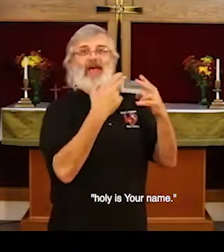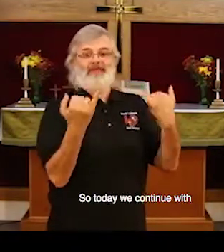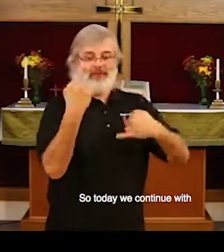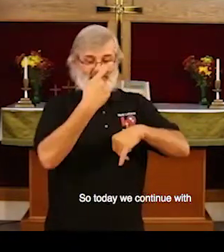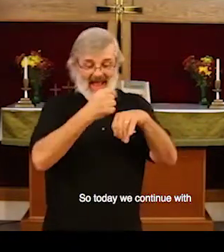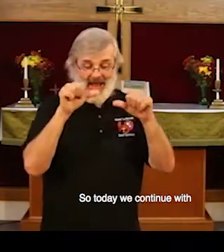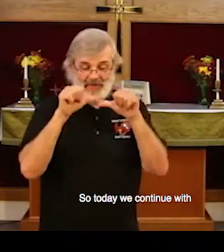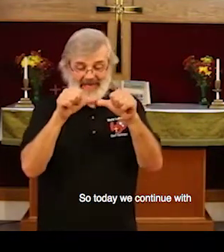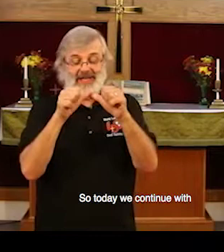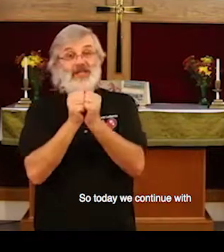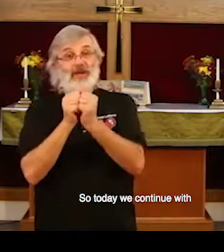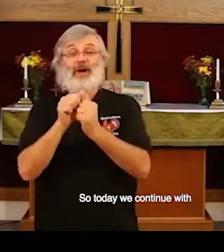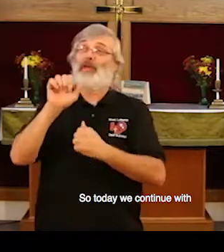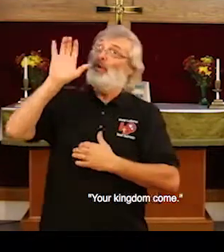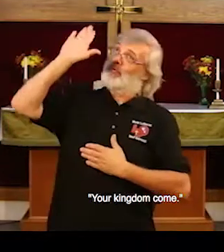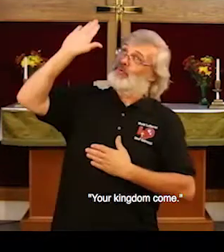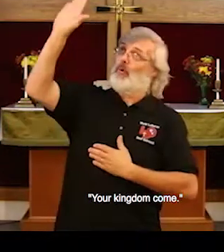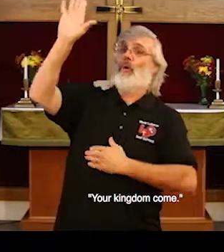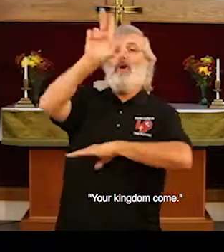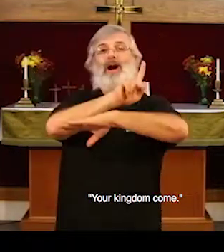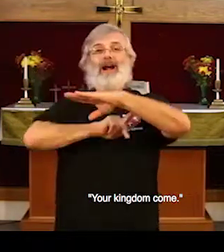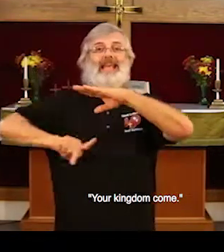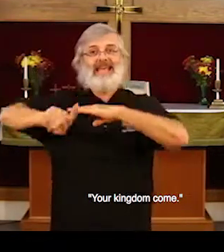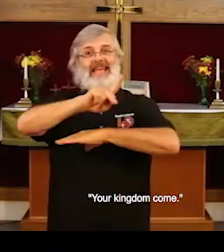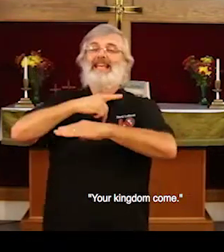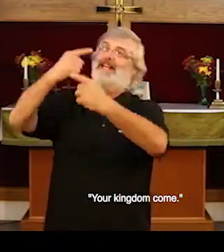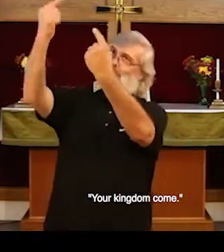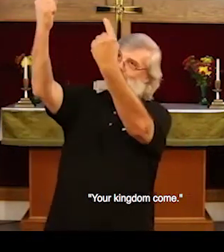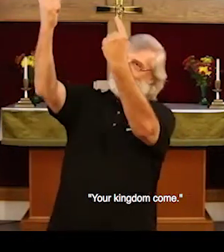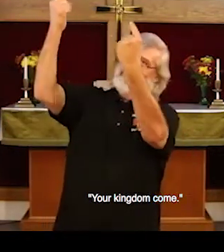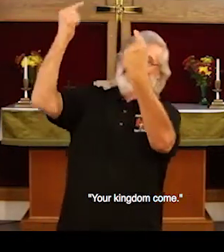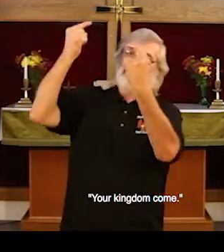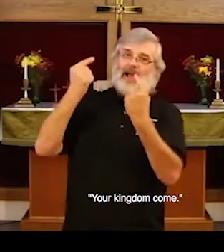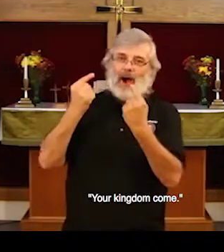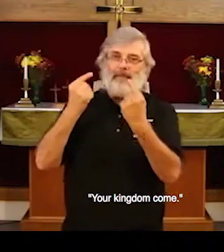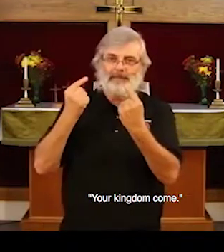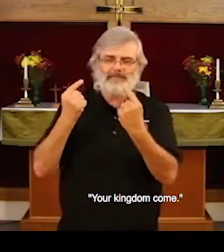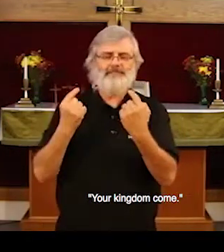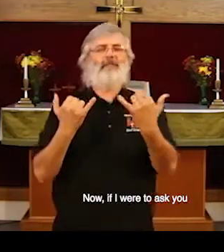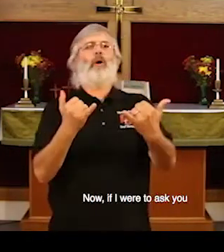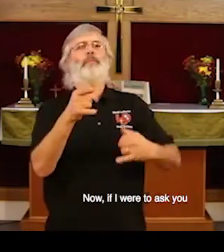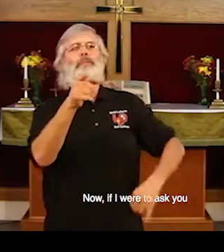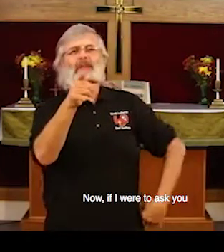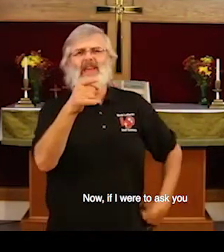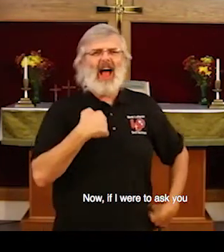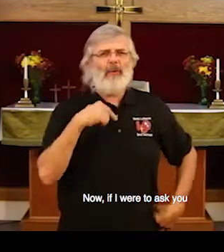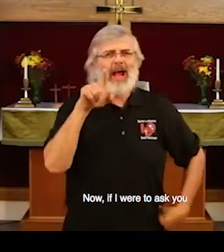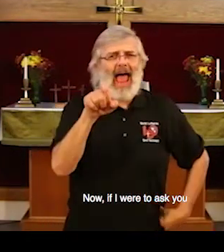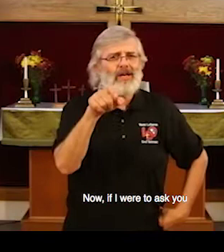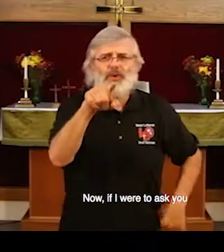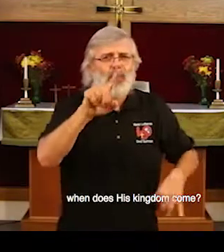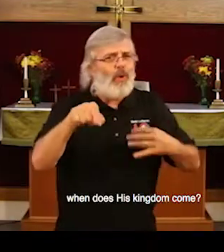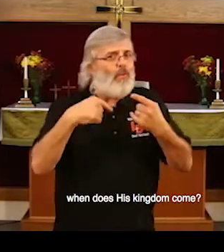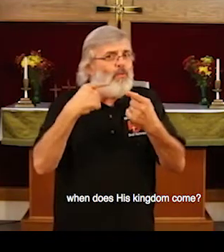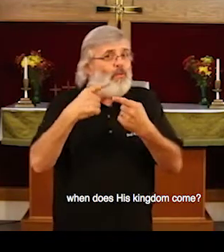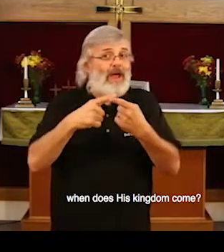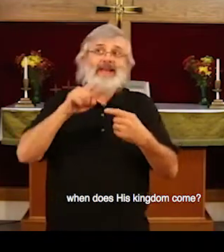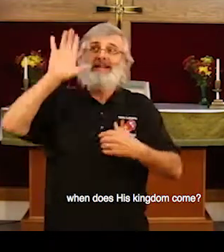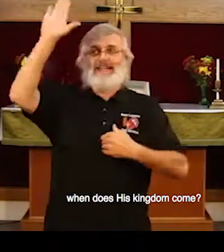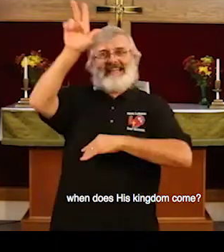name. So today we continue with your kingdom come. Now, if I were to ask you, when does